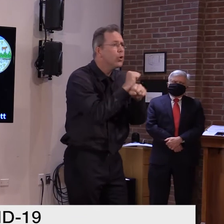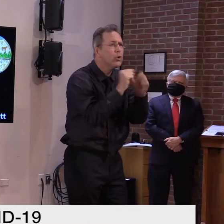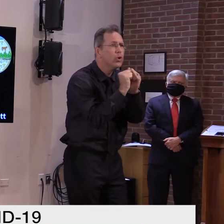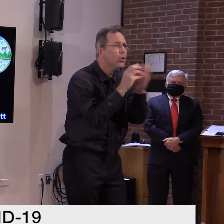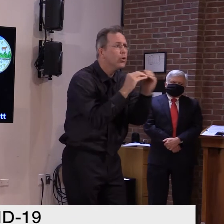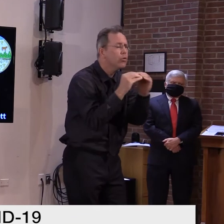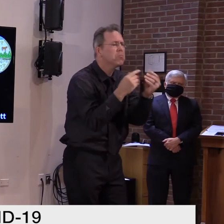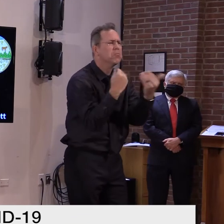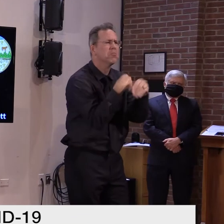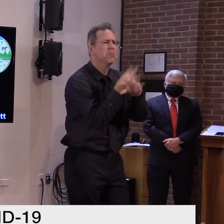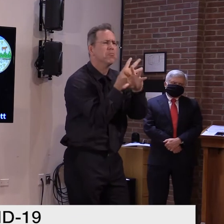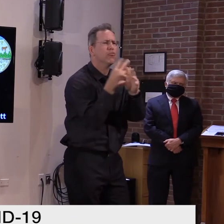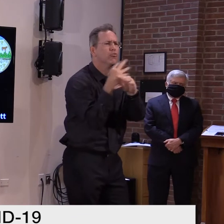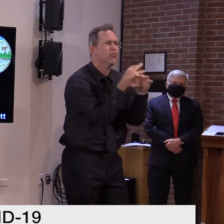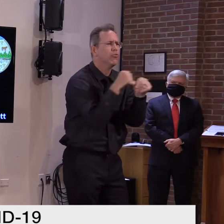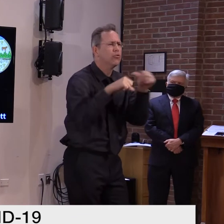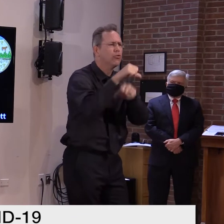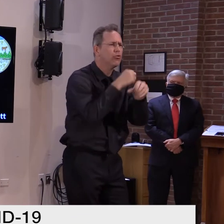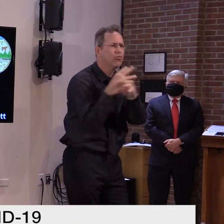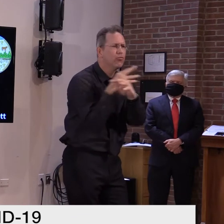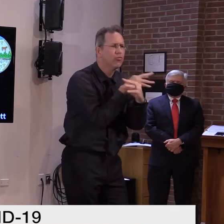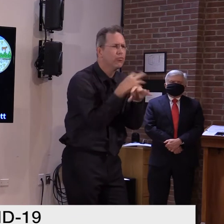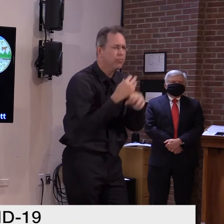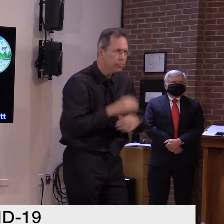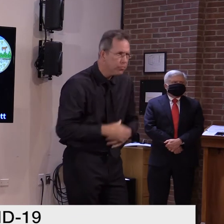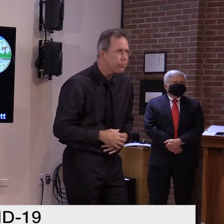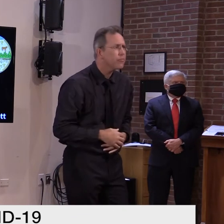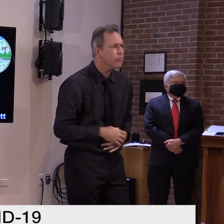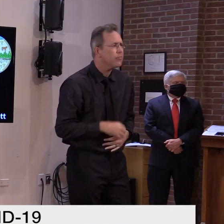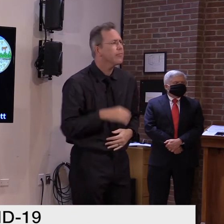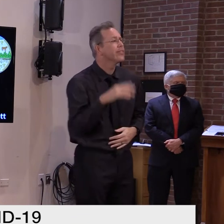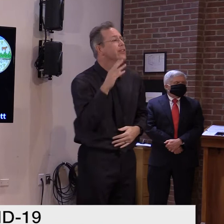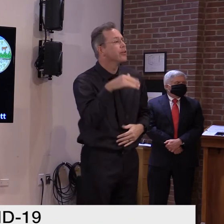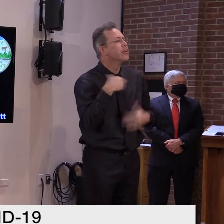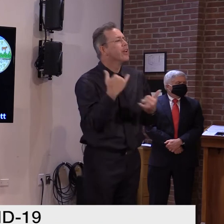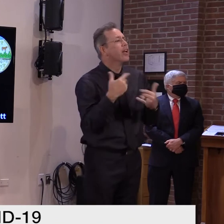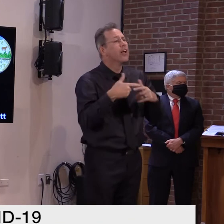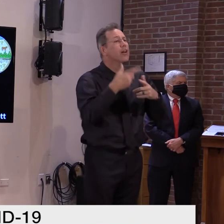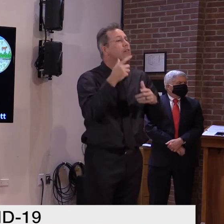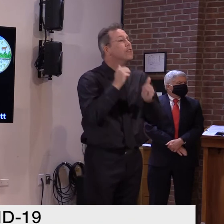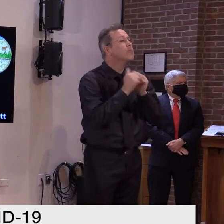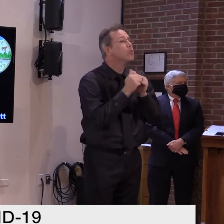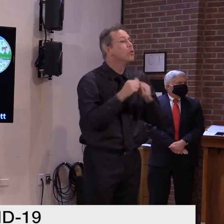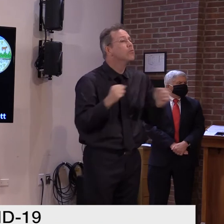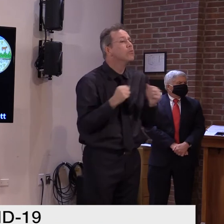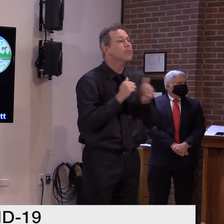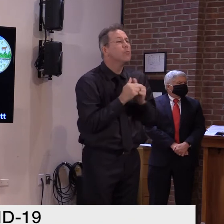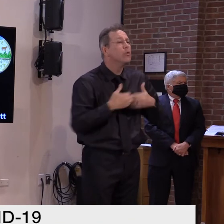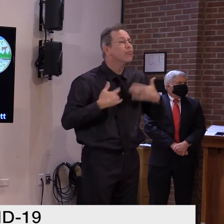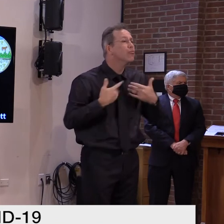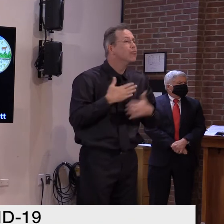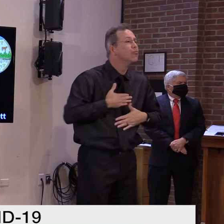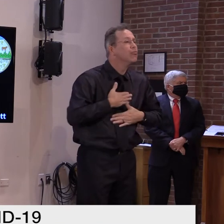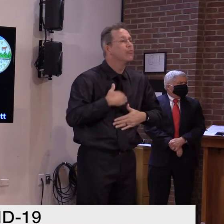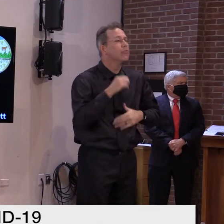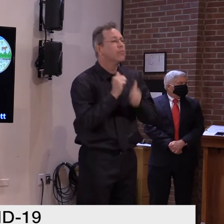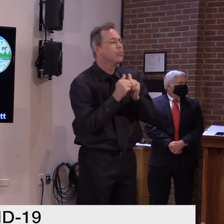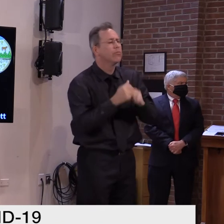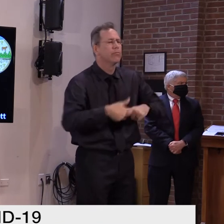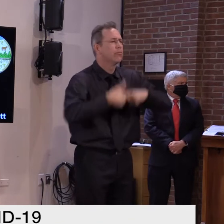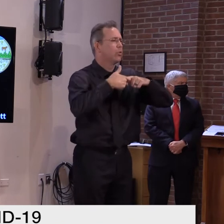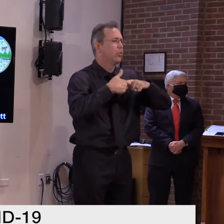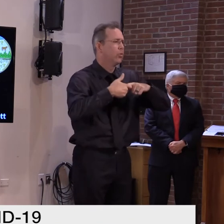Finally, we're pausing recreational sports leagues. Those outside of the VPA-sanctioned sports.